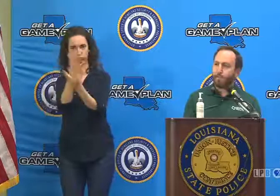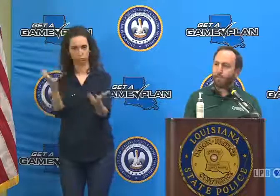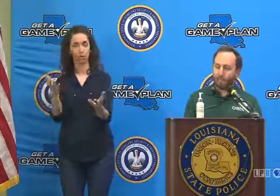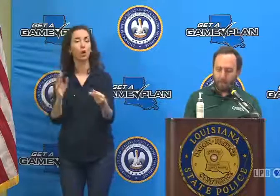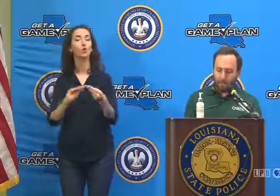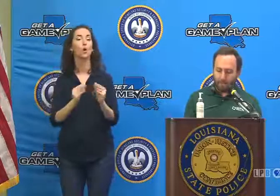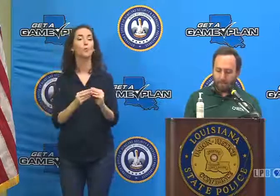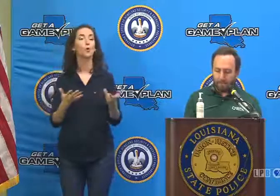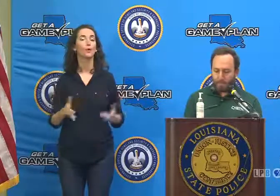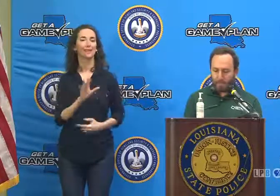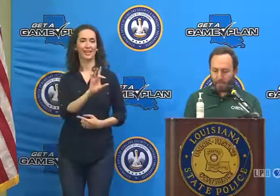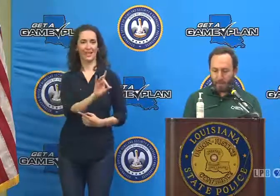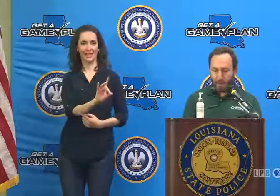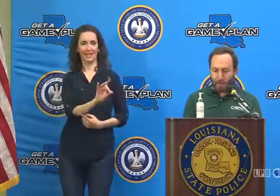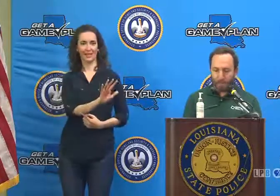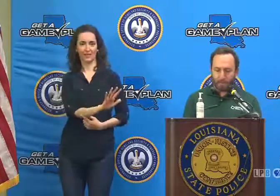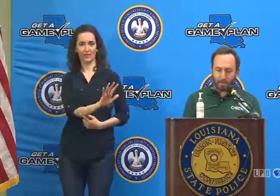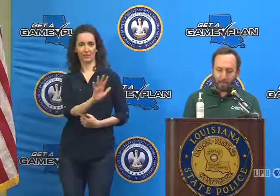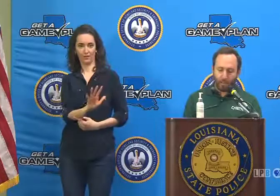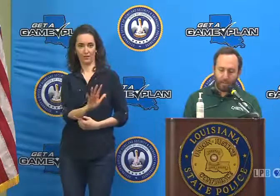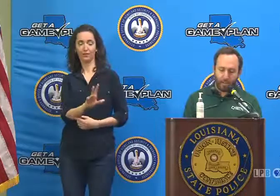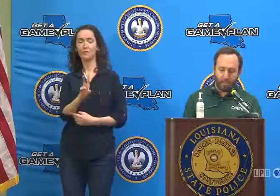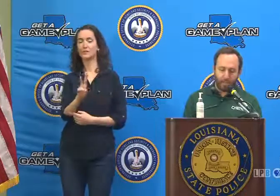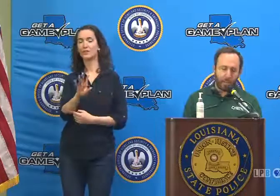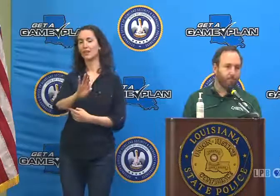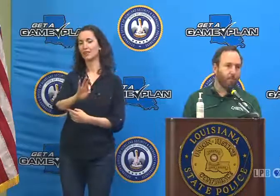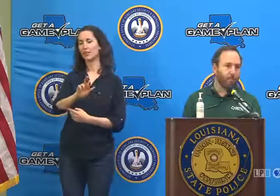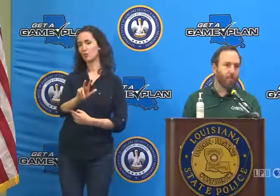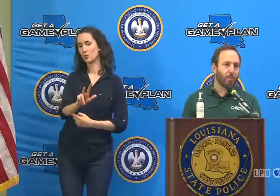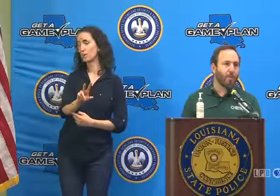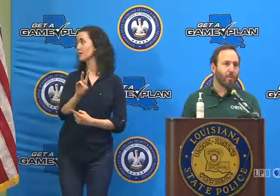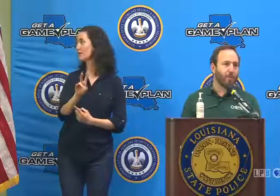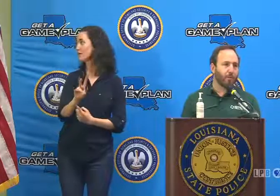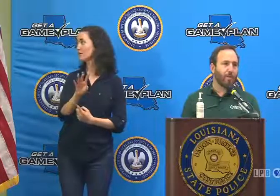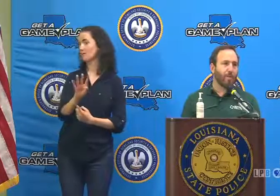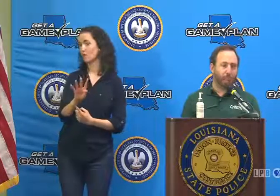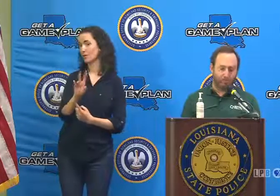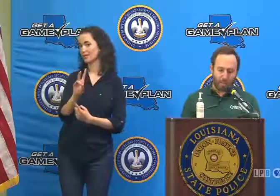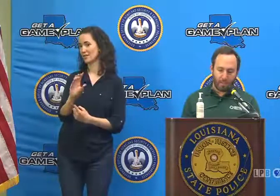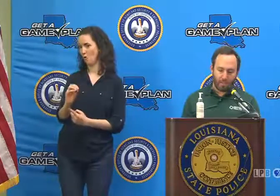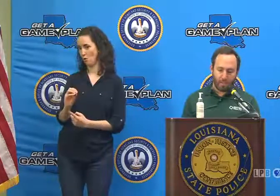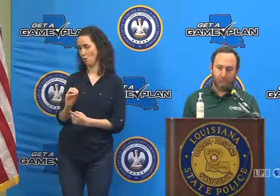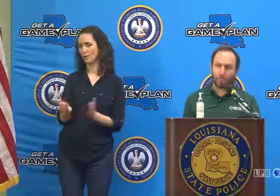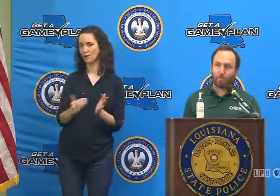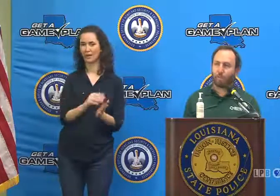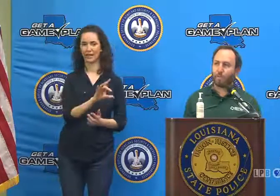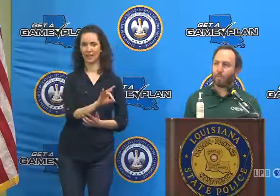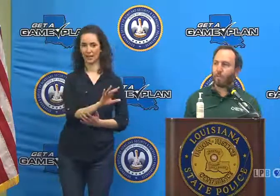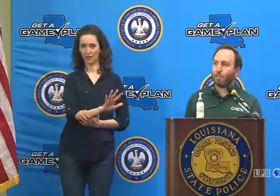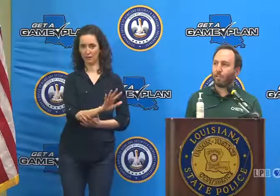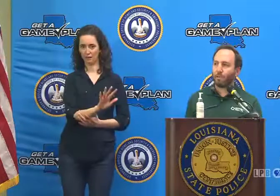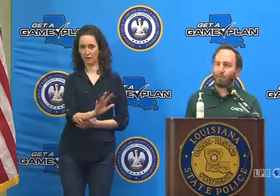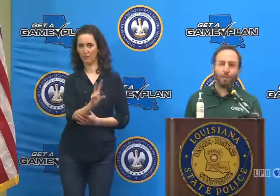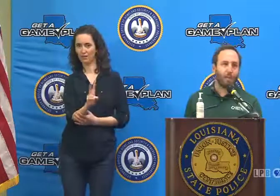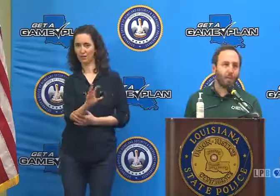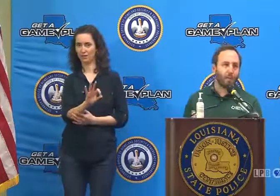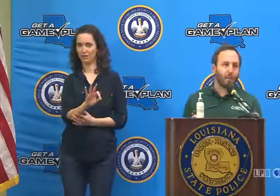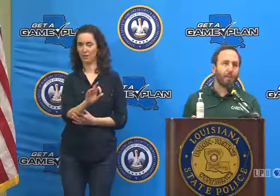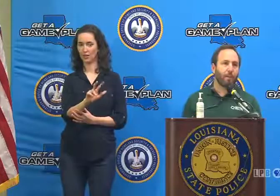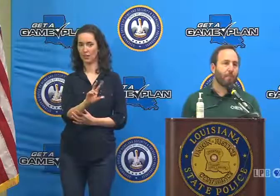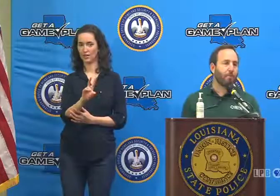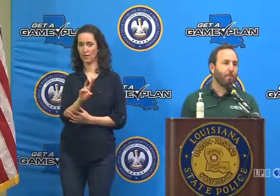1855-793-7470. That's the Emergency Prescription Assistance Program,